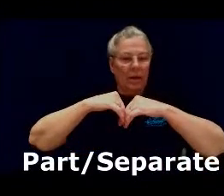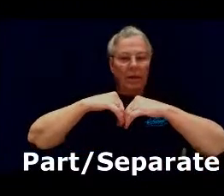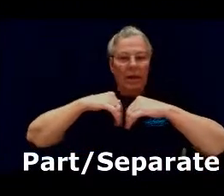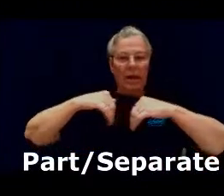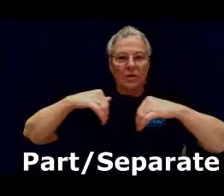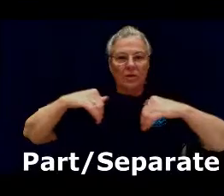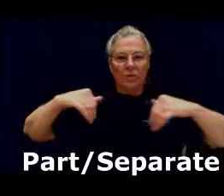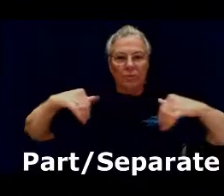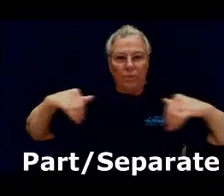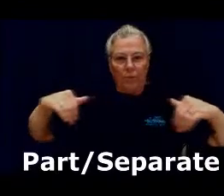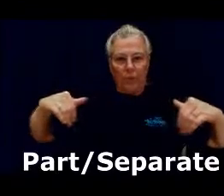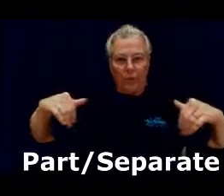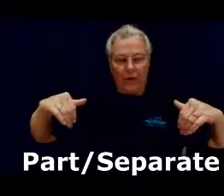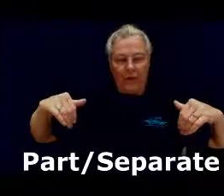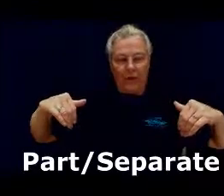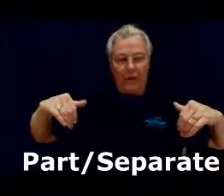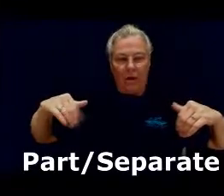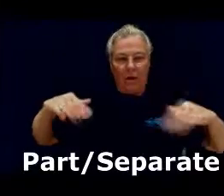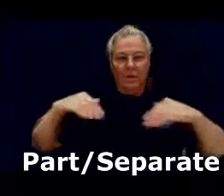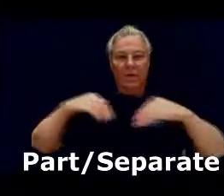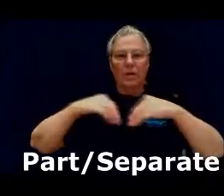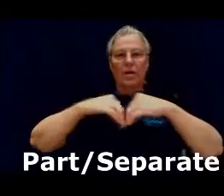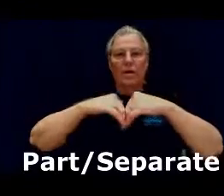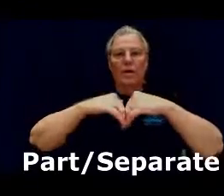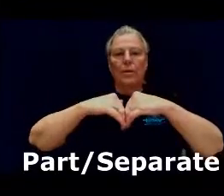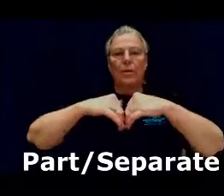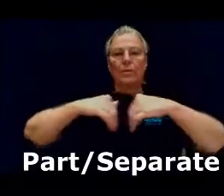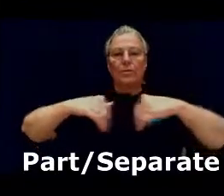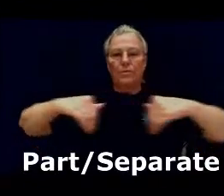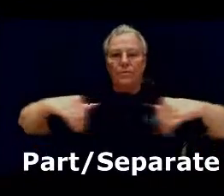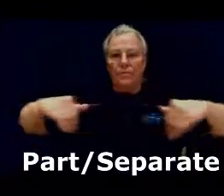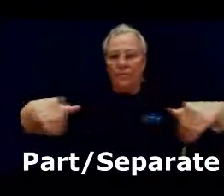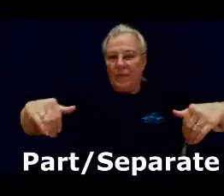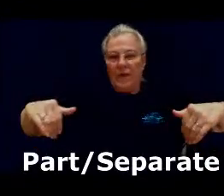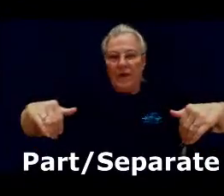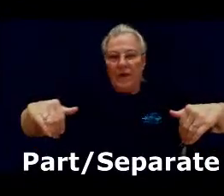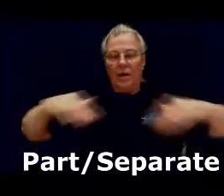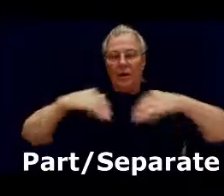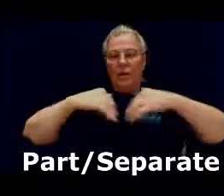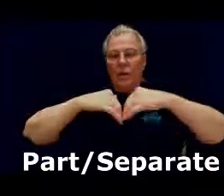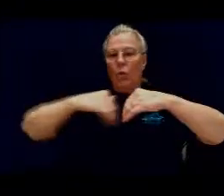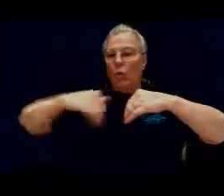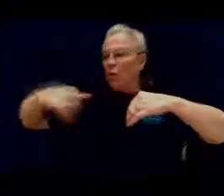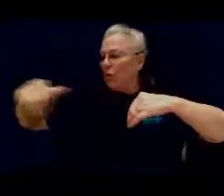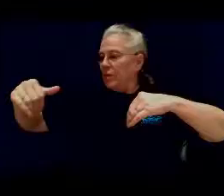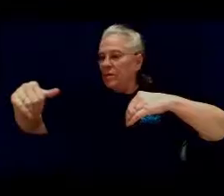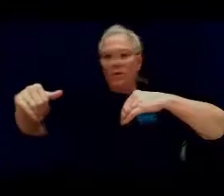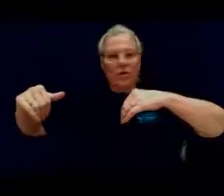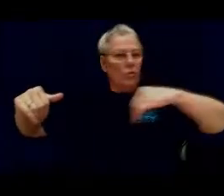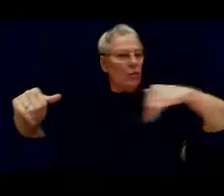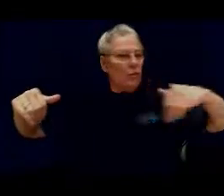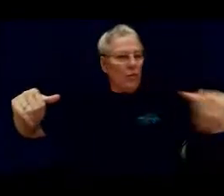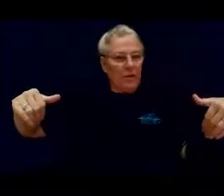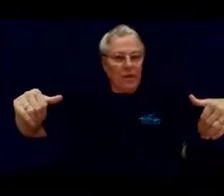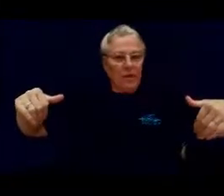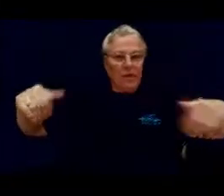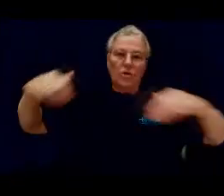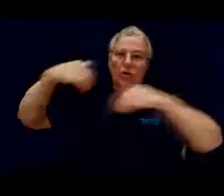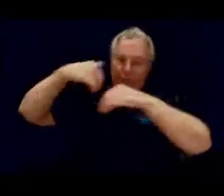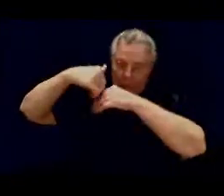and just pull things apart that's like one going this direction one going this direction if